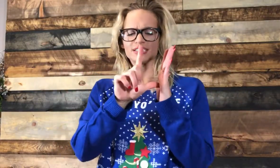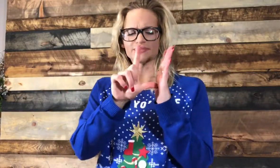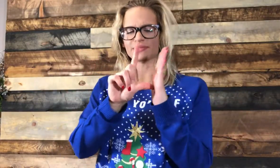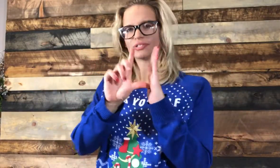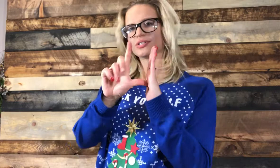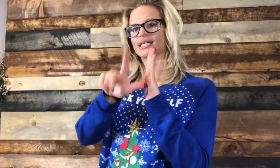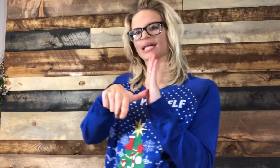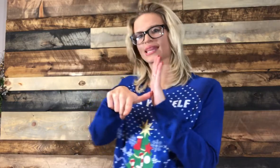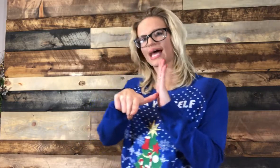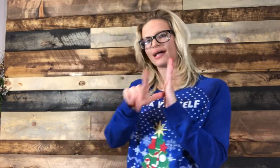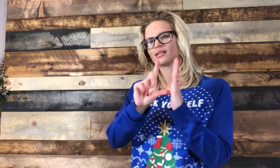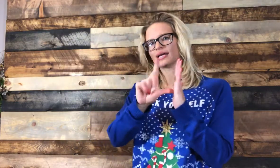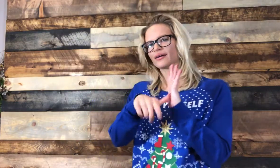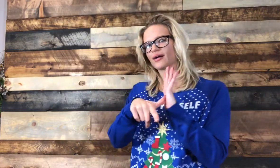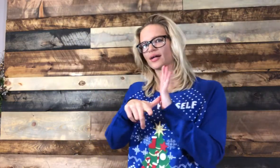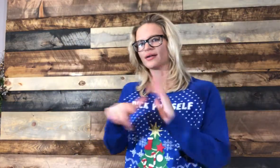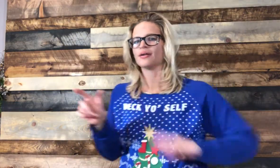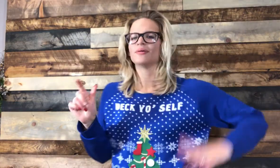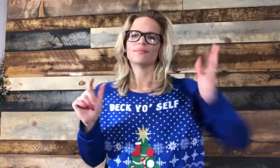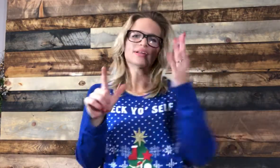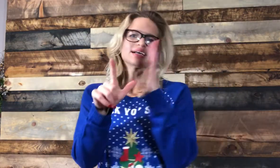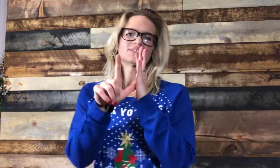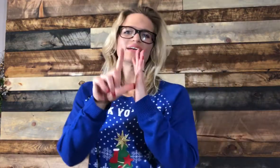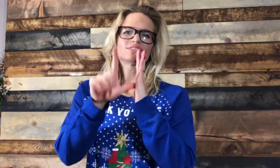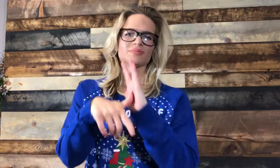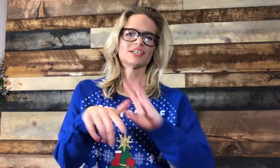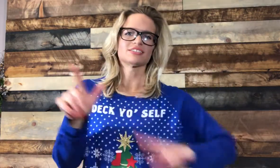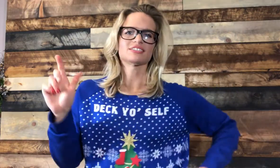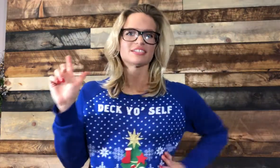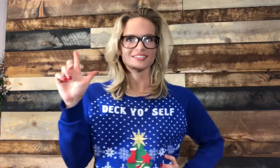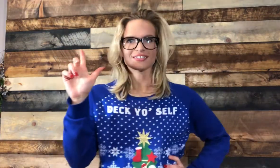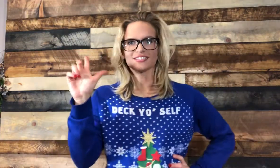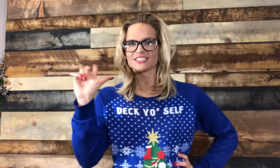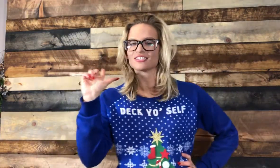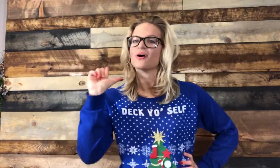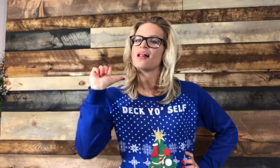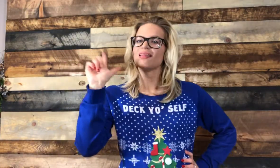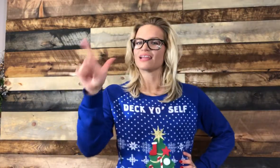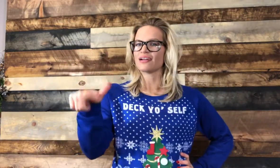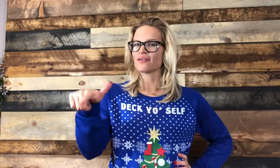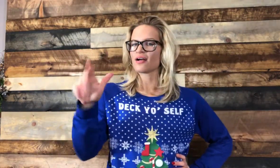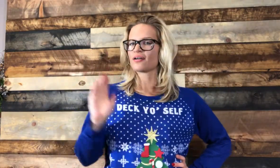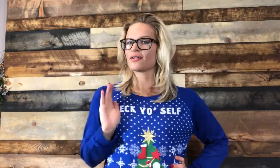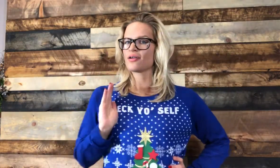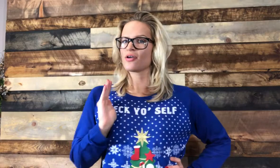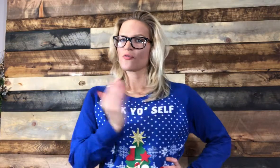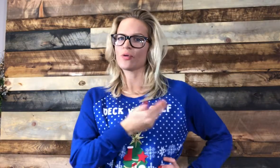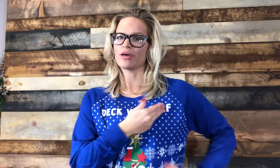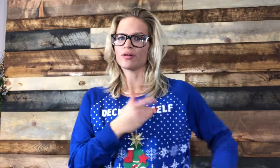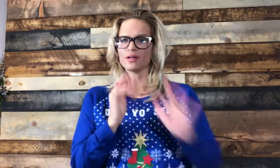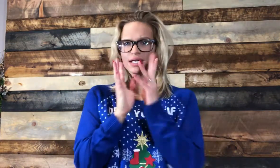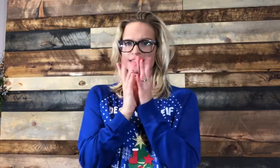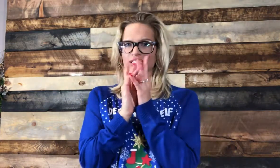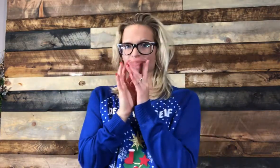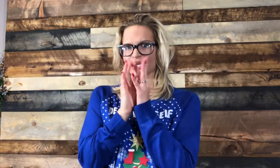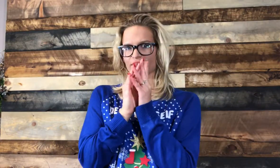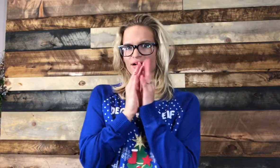see people doing it like that later on. But that's not super necessary. you can just do, later on, we'll conspire.